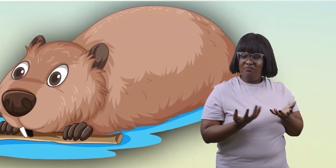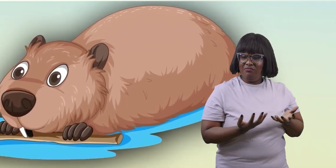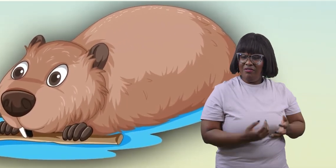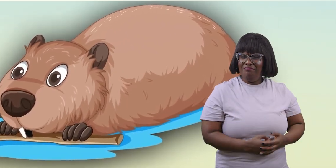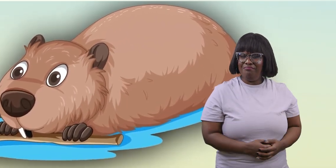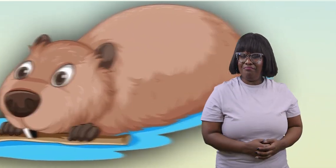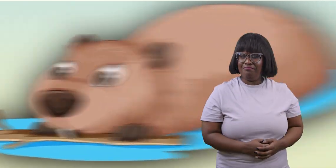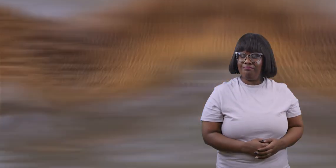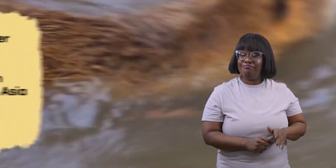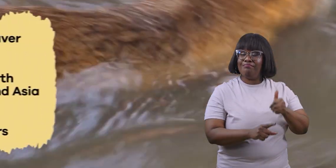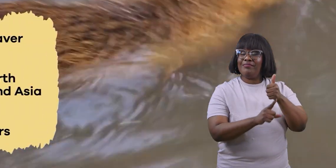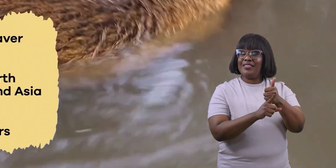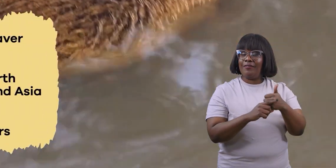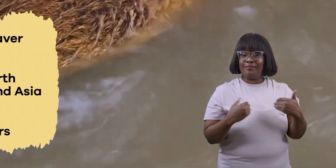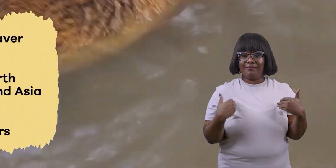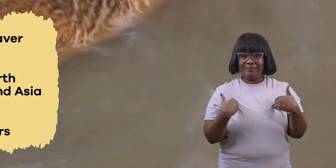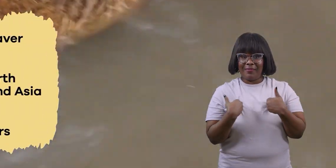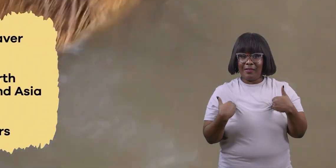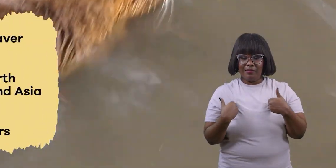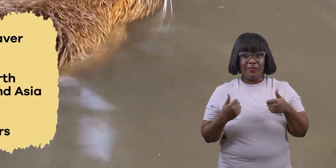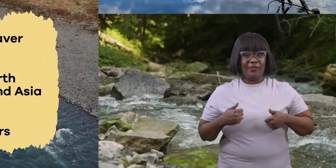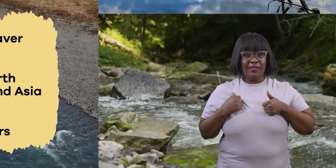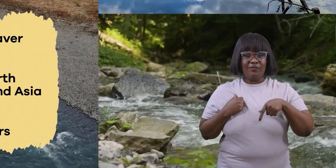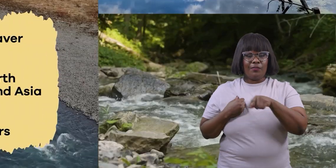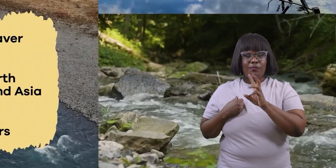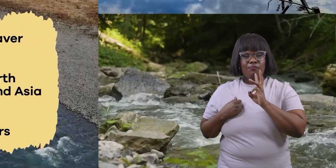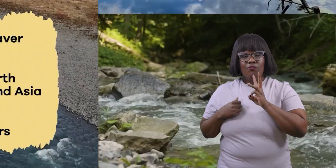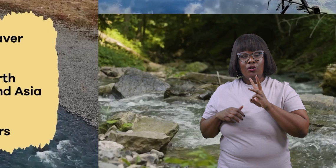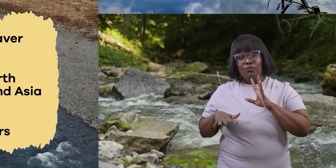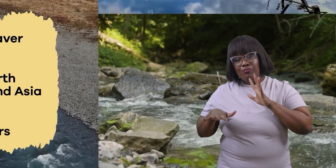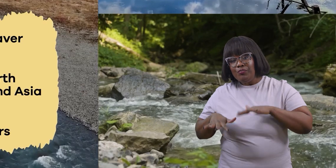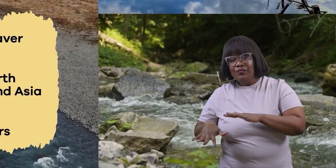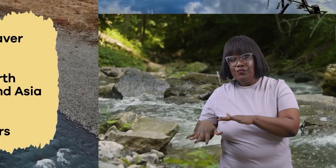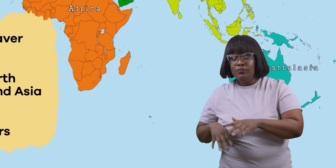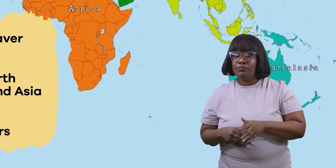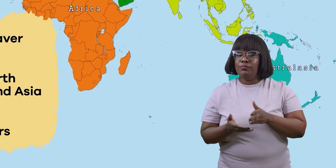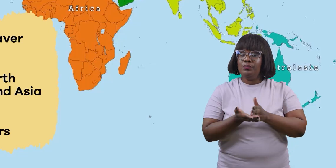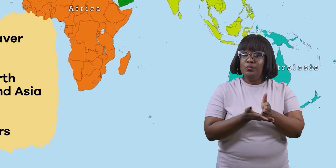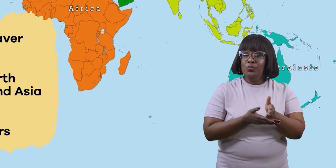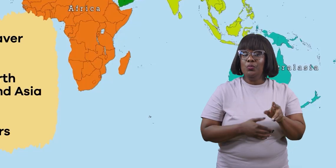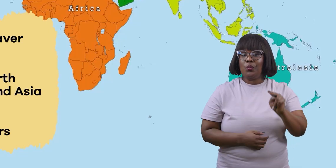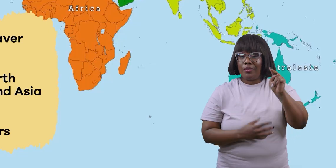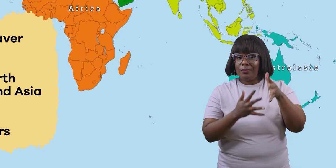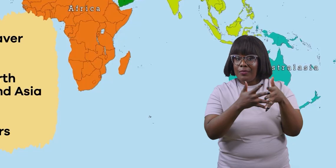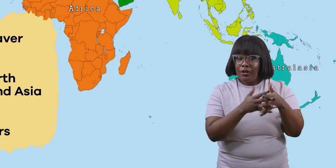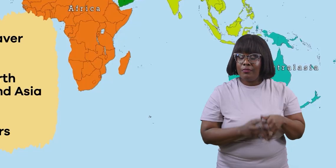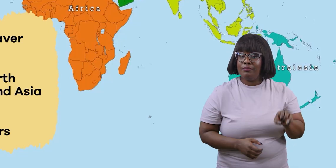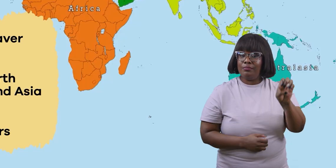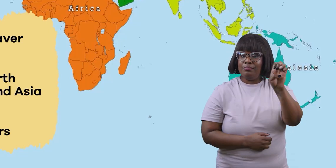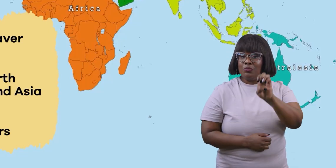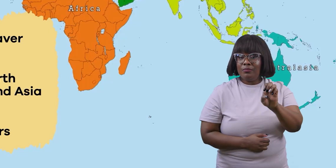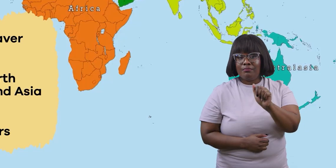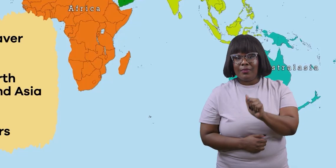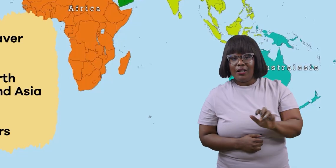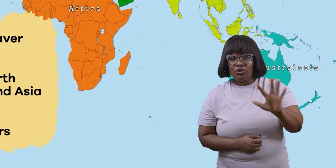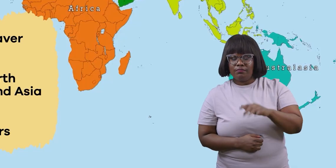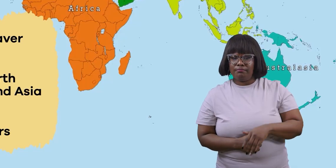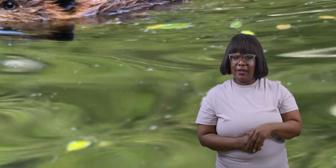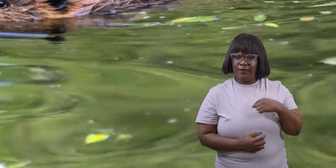beavers are mammals that live in streams rivers and ponds across north america europe and asia they